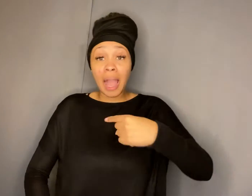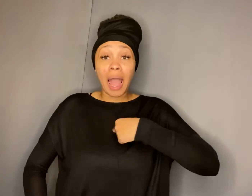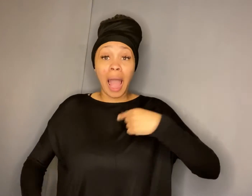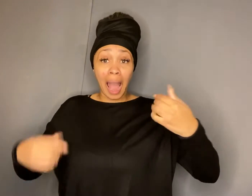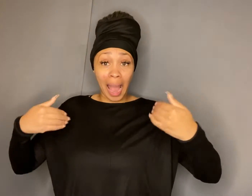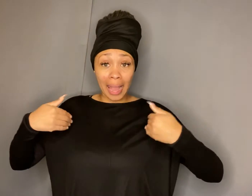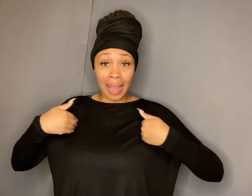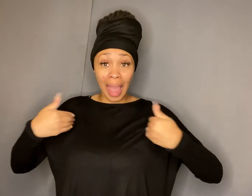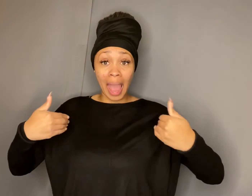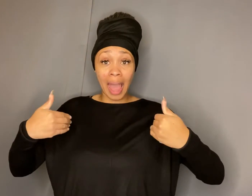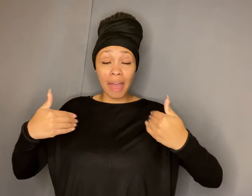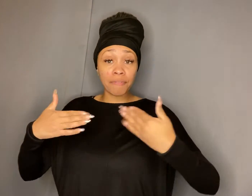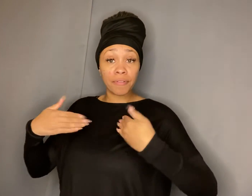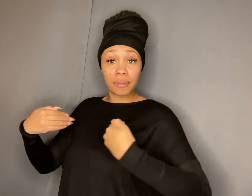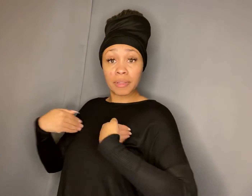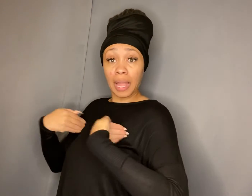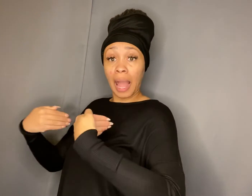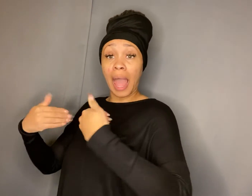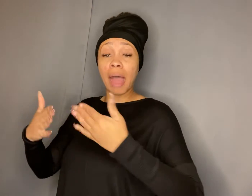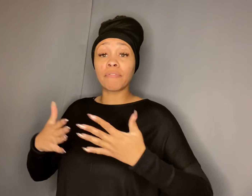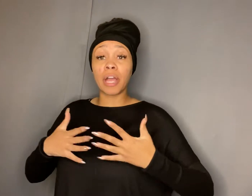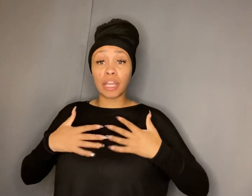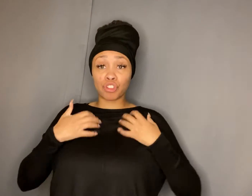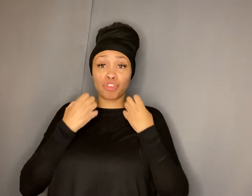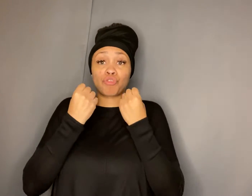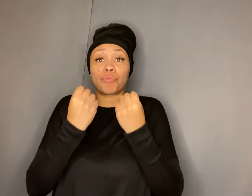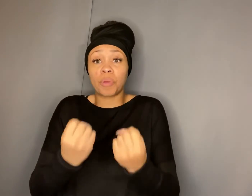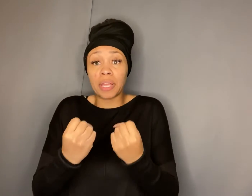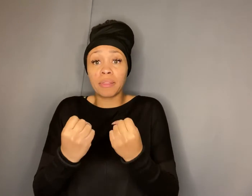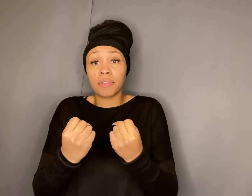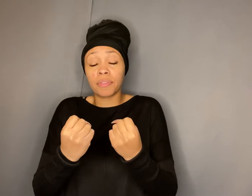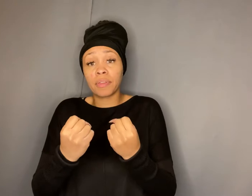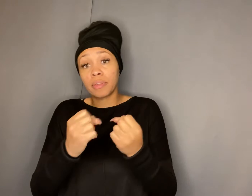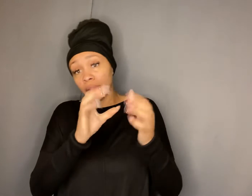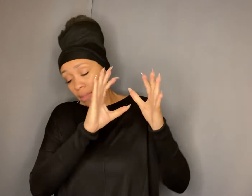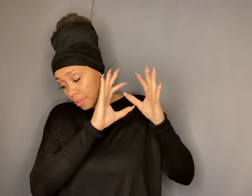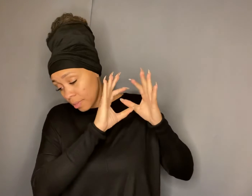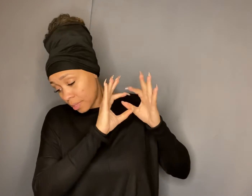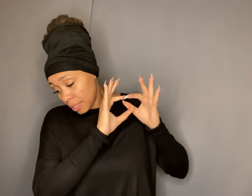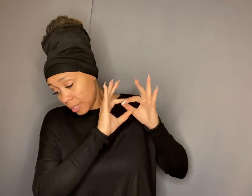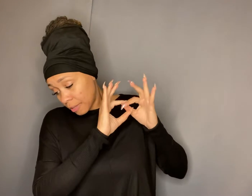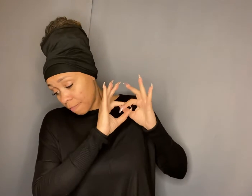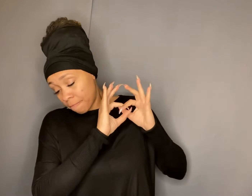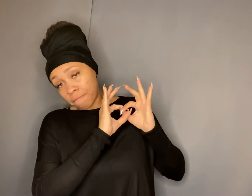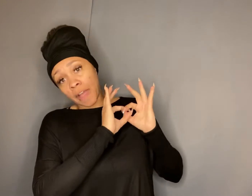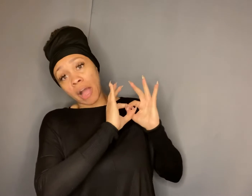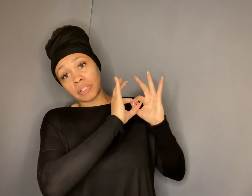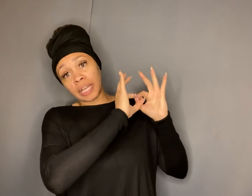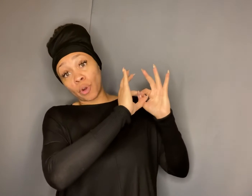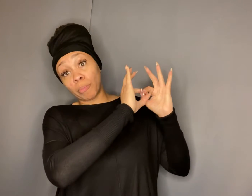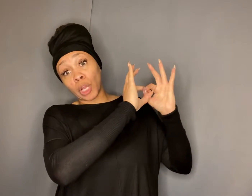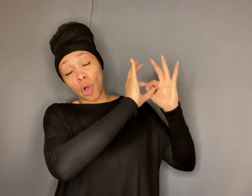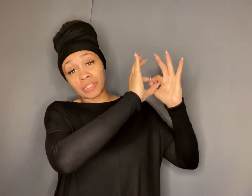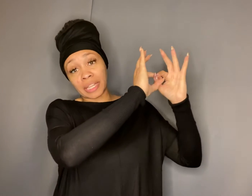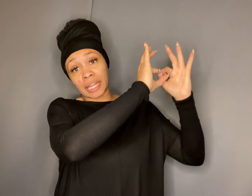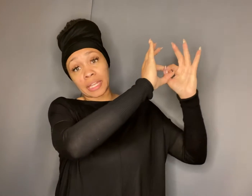i have have have a strength found in or belongs in